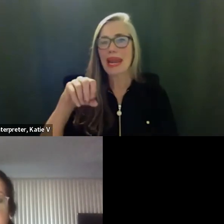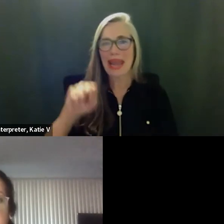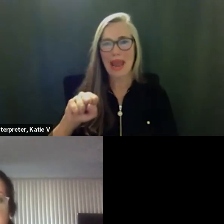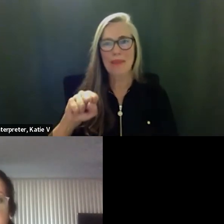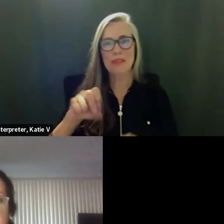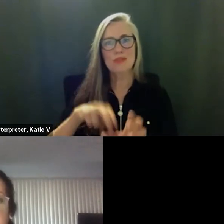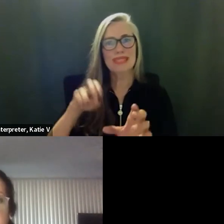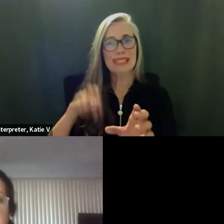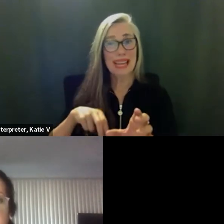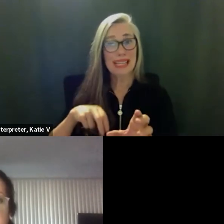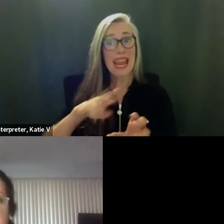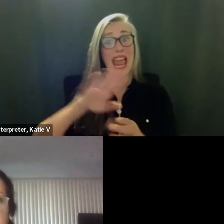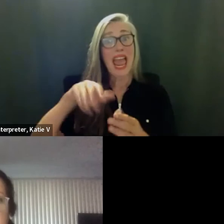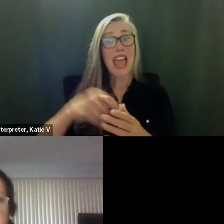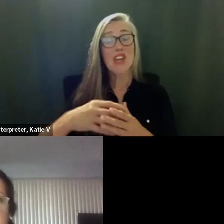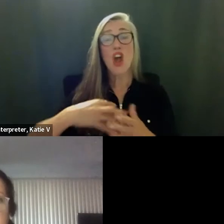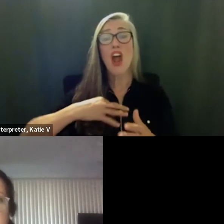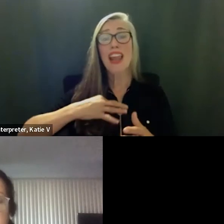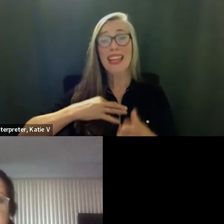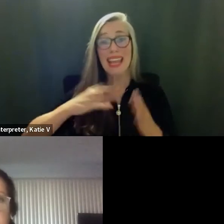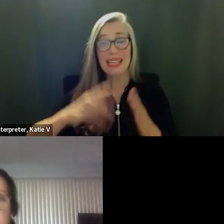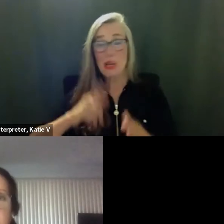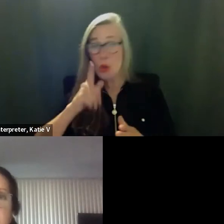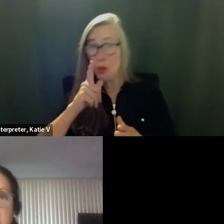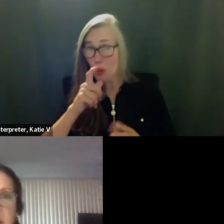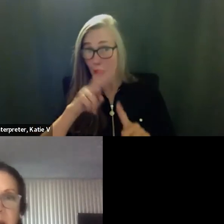that meet the criteria are given an interview